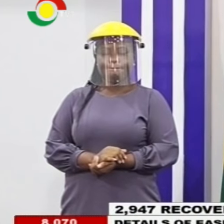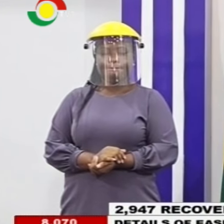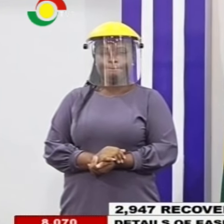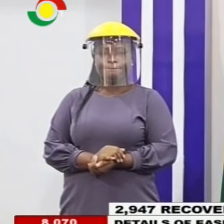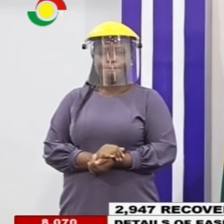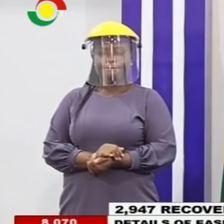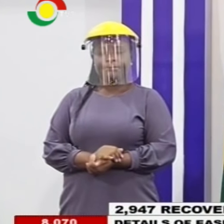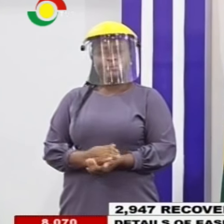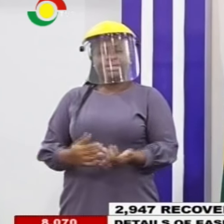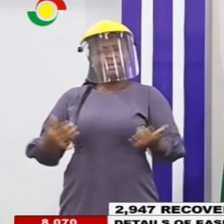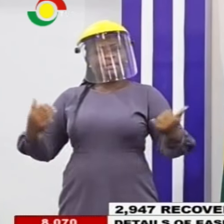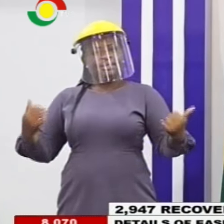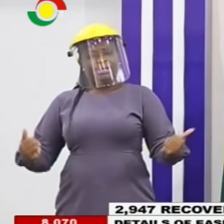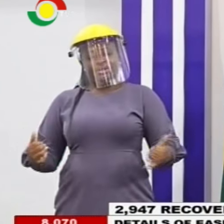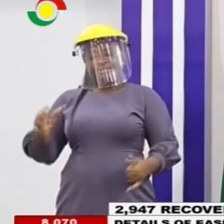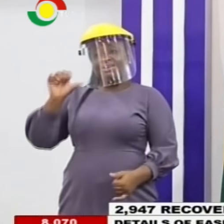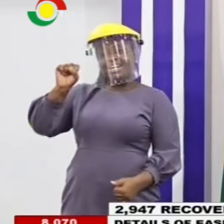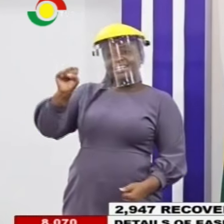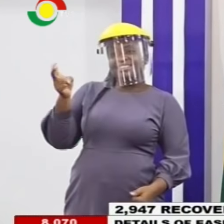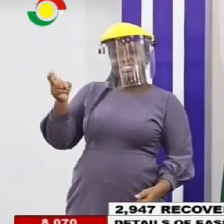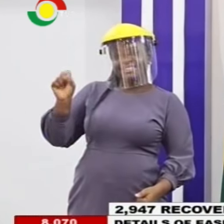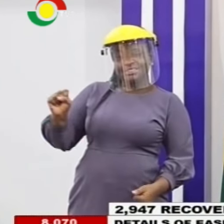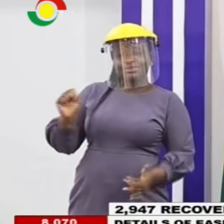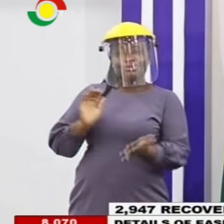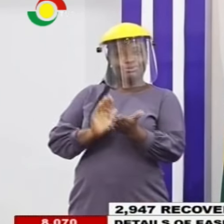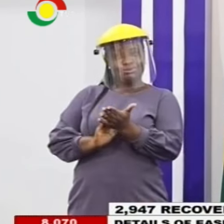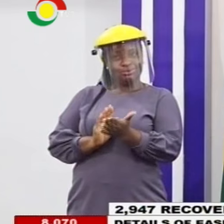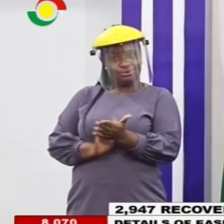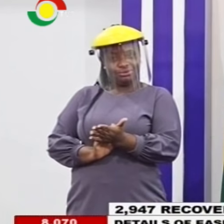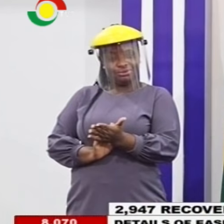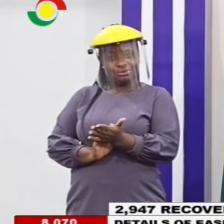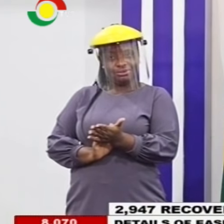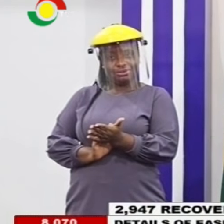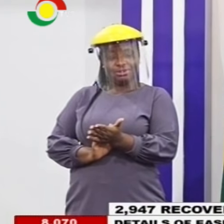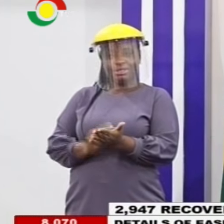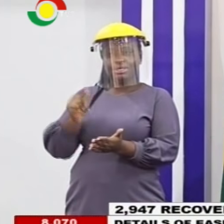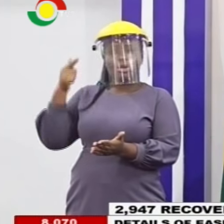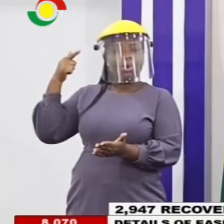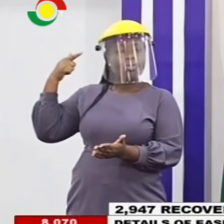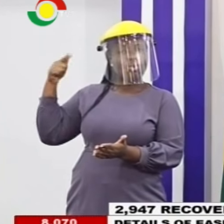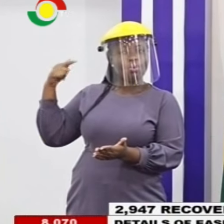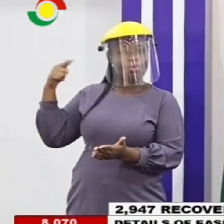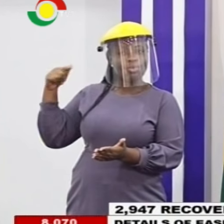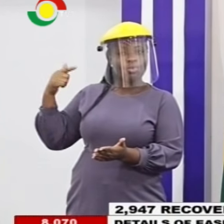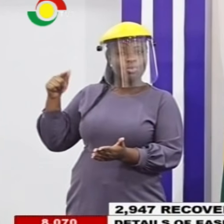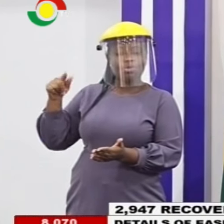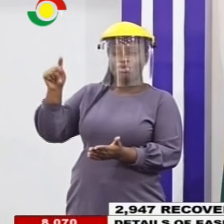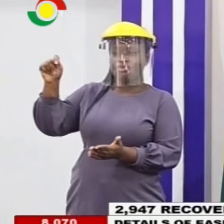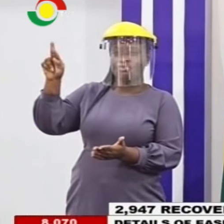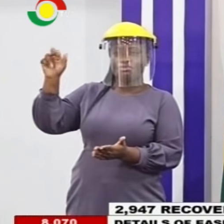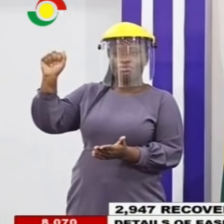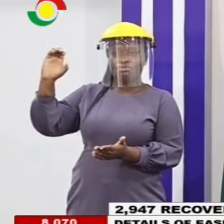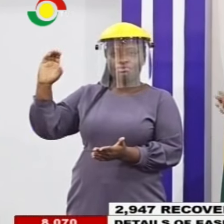For the junior senior high schools, the gold track second year students who